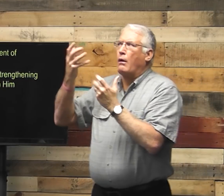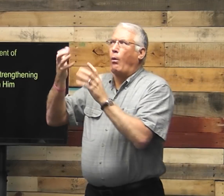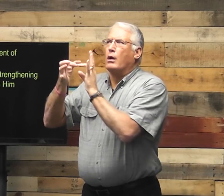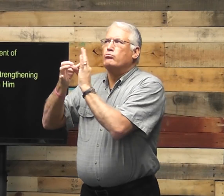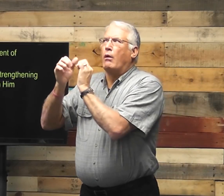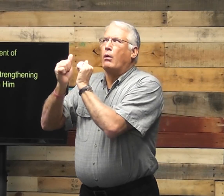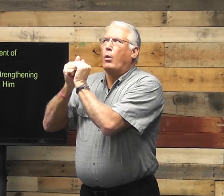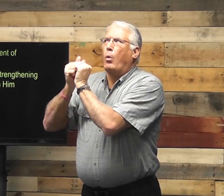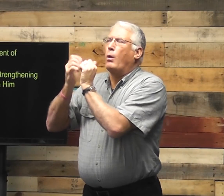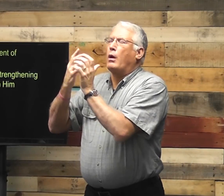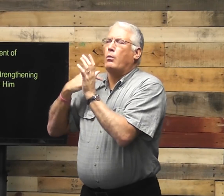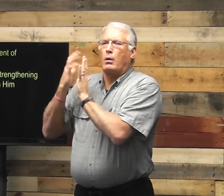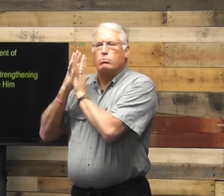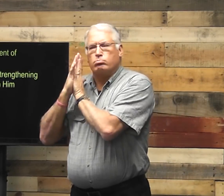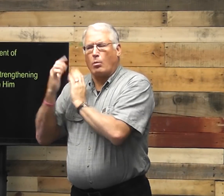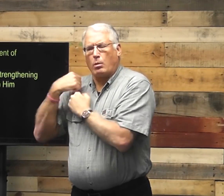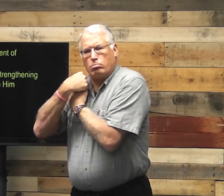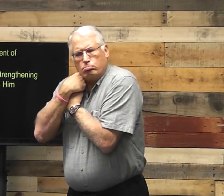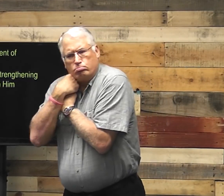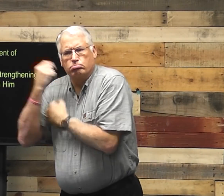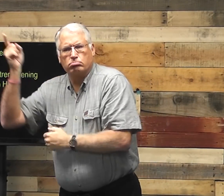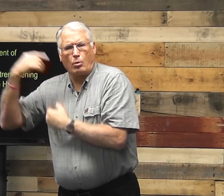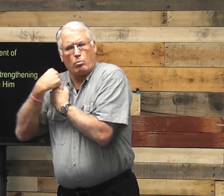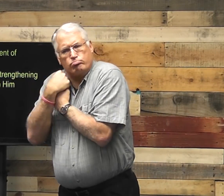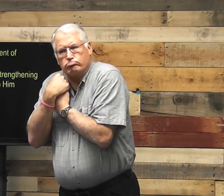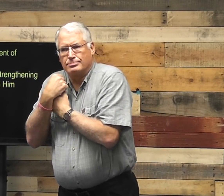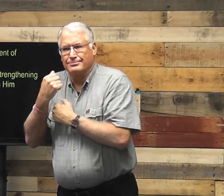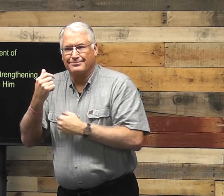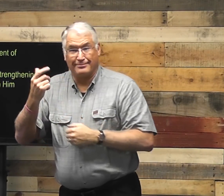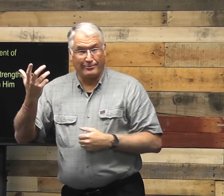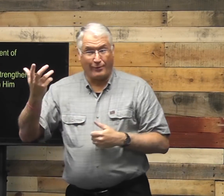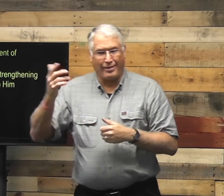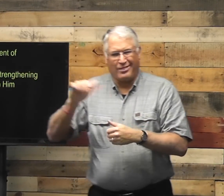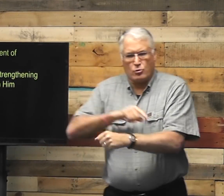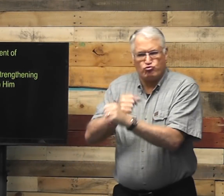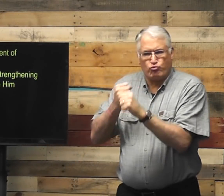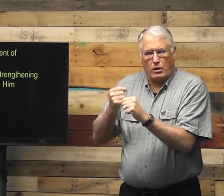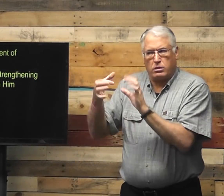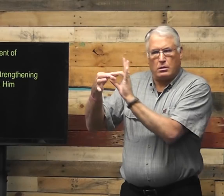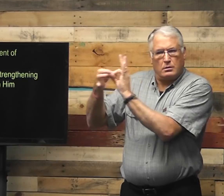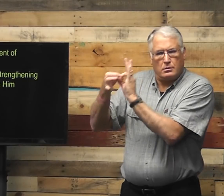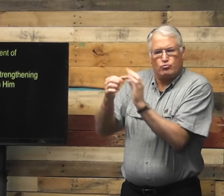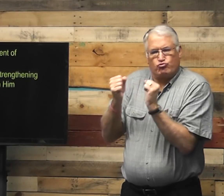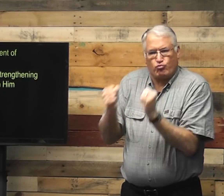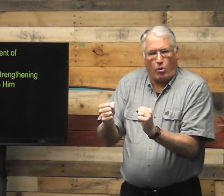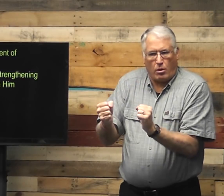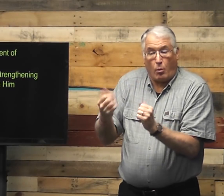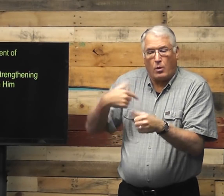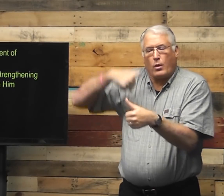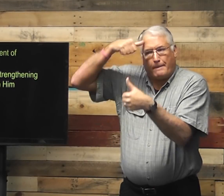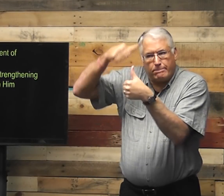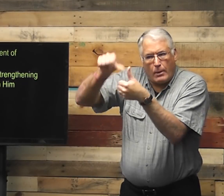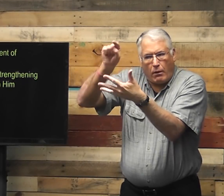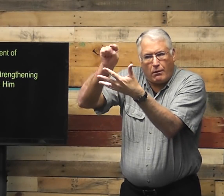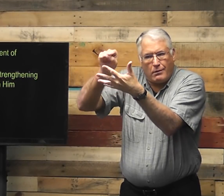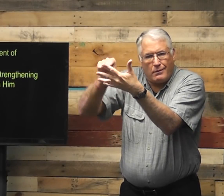we cherish him even more. We want that relationship. We want to hold tight to him. That's our strengthening relationship